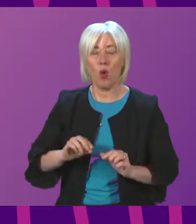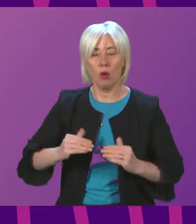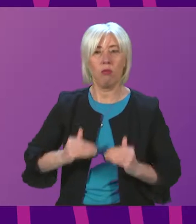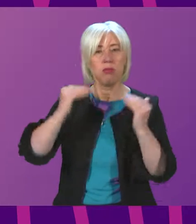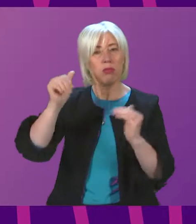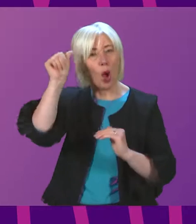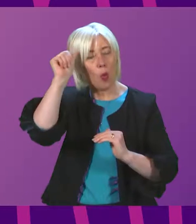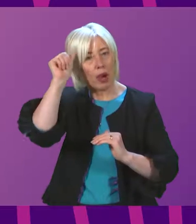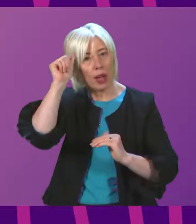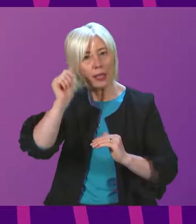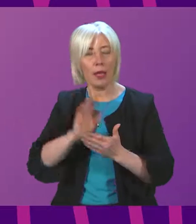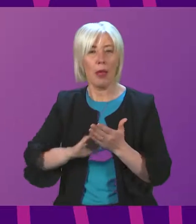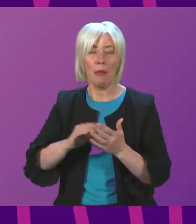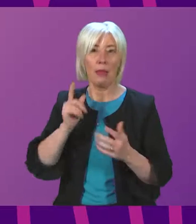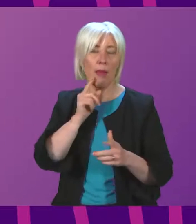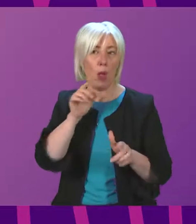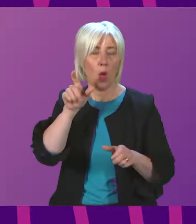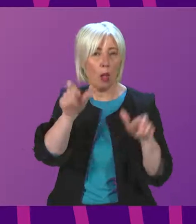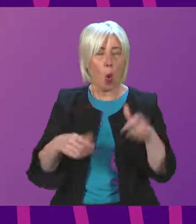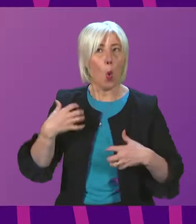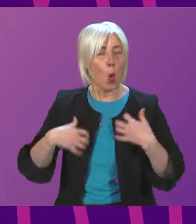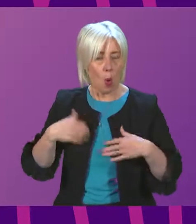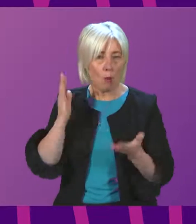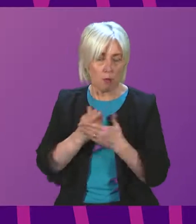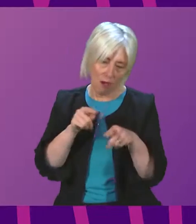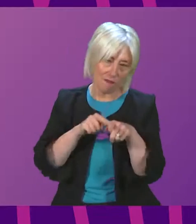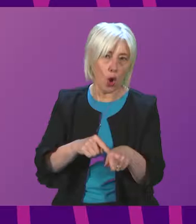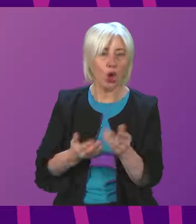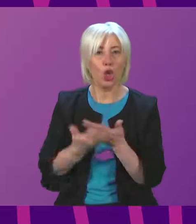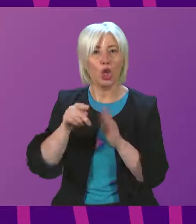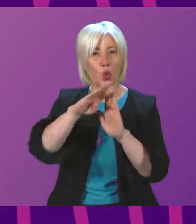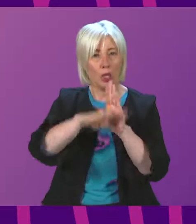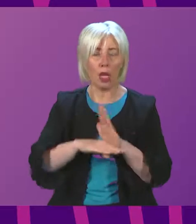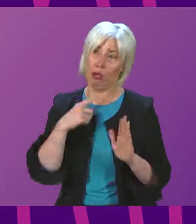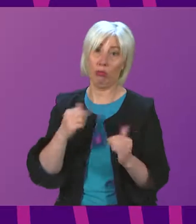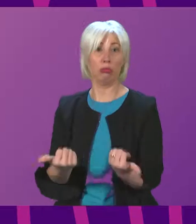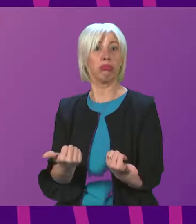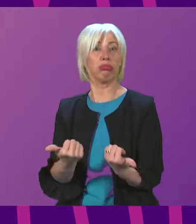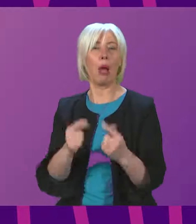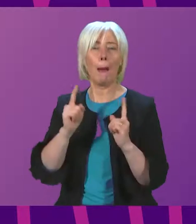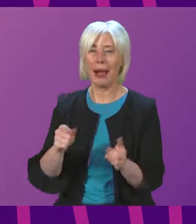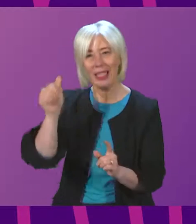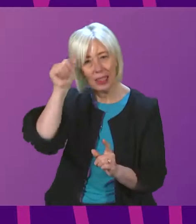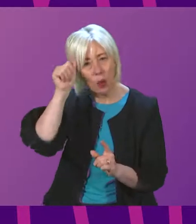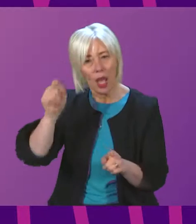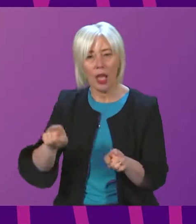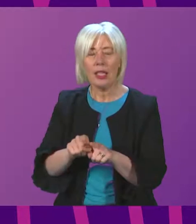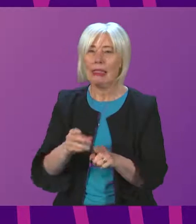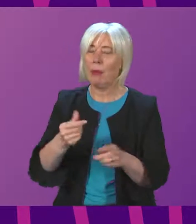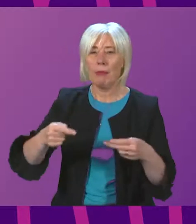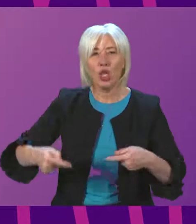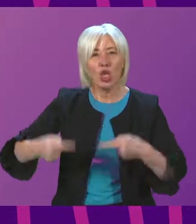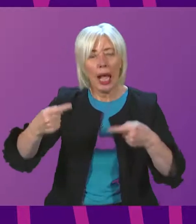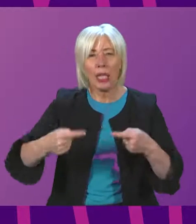led to significant public interest in complying with the new standard, which is welcome. But I am aware that there have been challenges